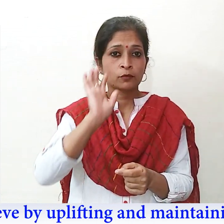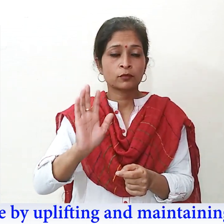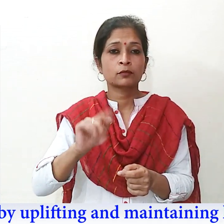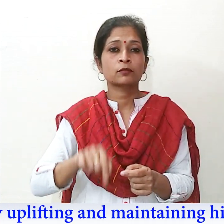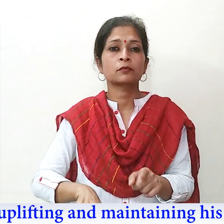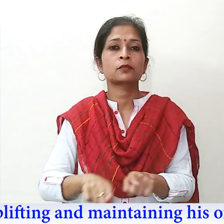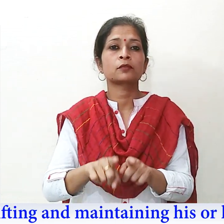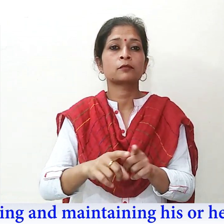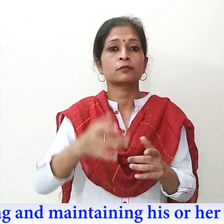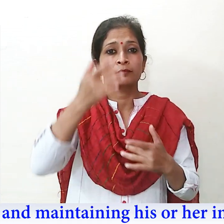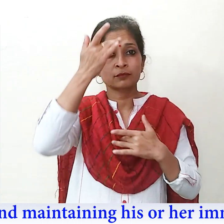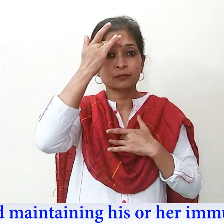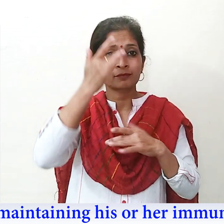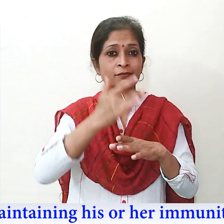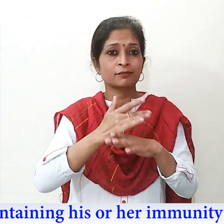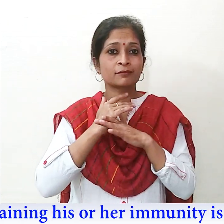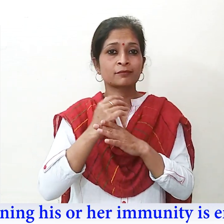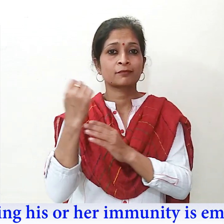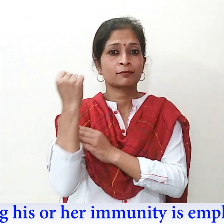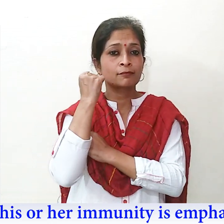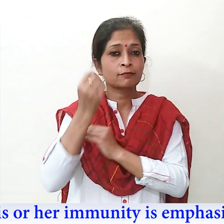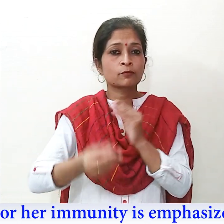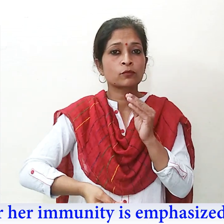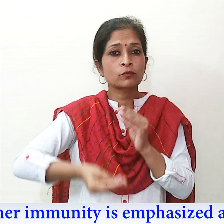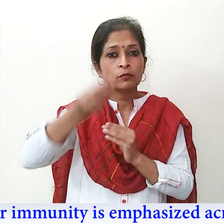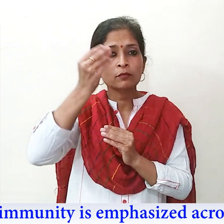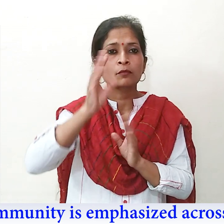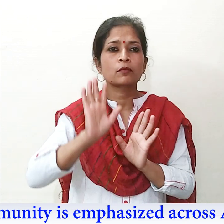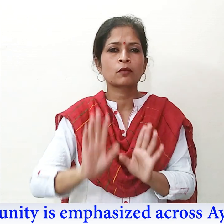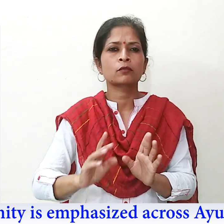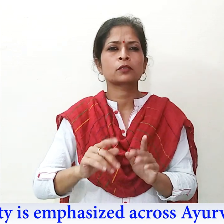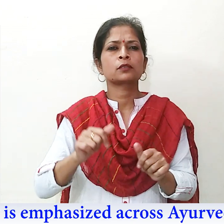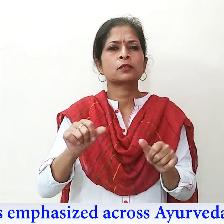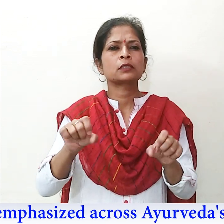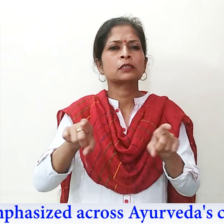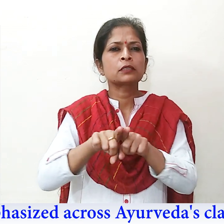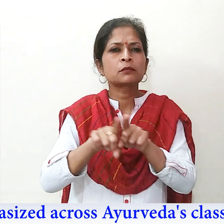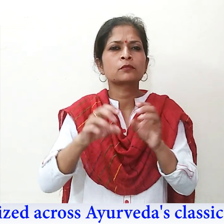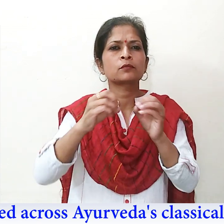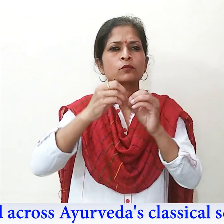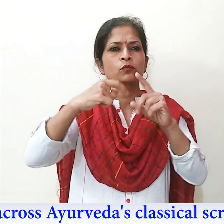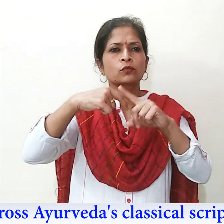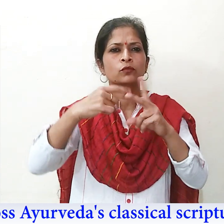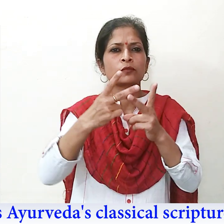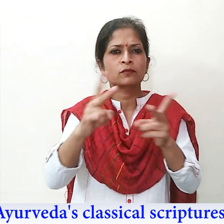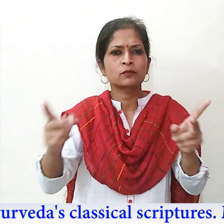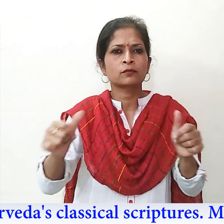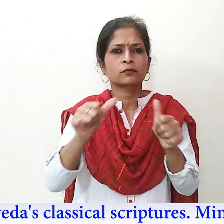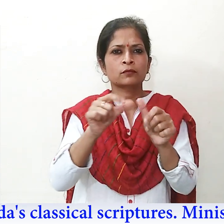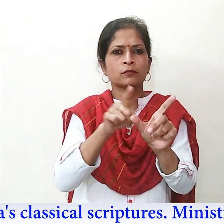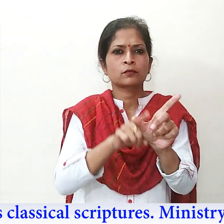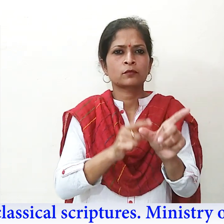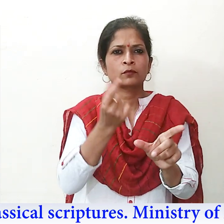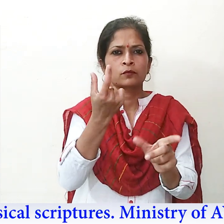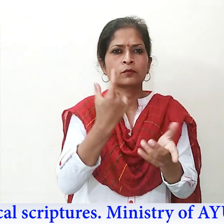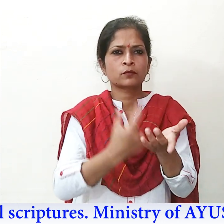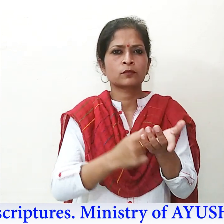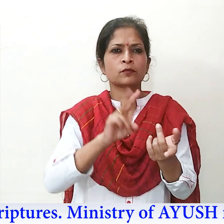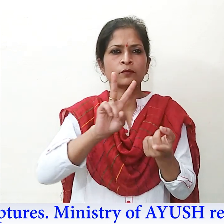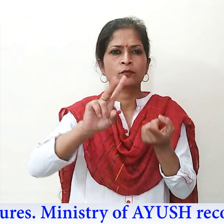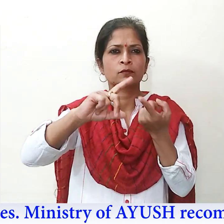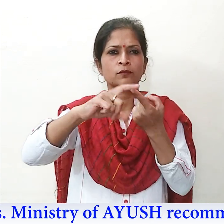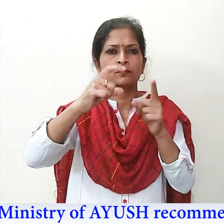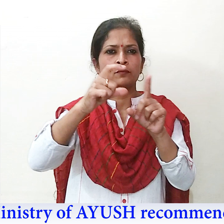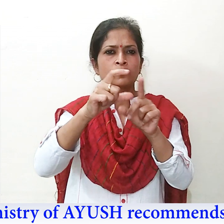by uplifting and maintaining his or her immunity is emphasized across Ayurveda's classical